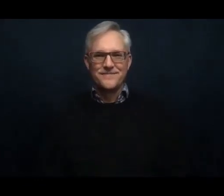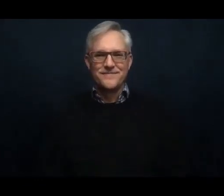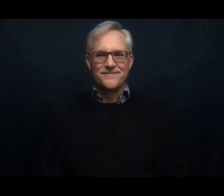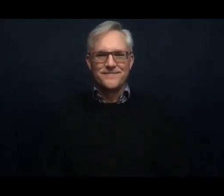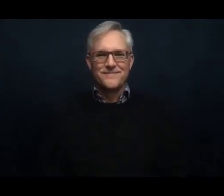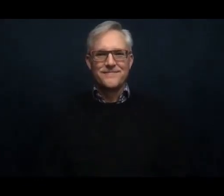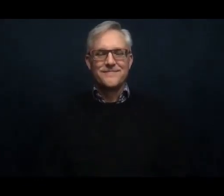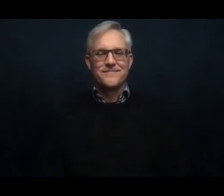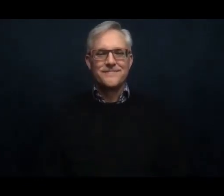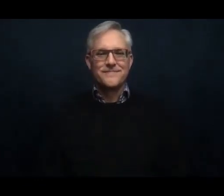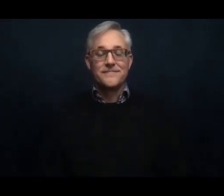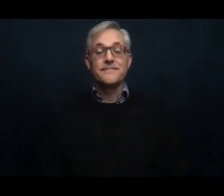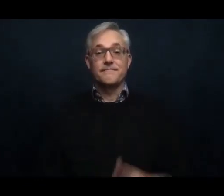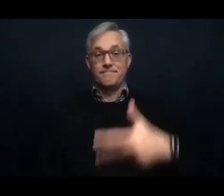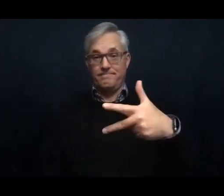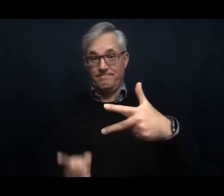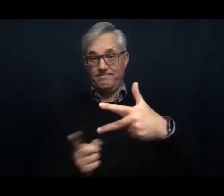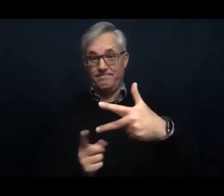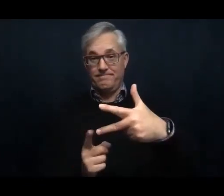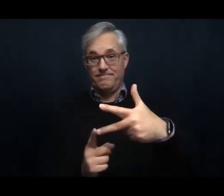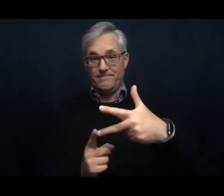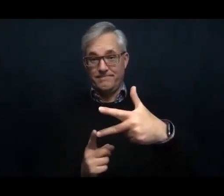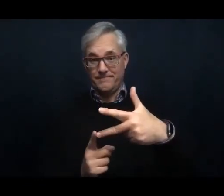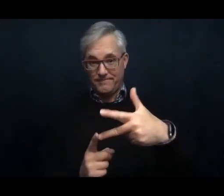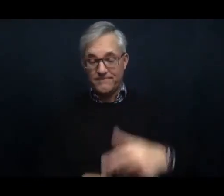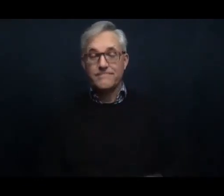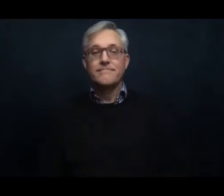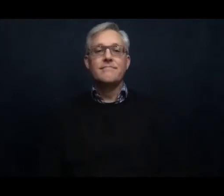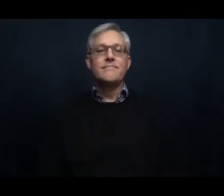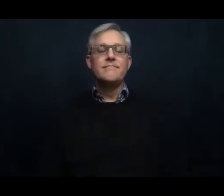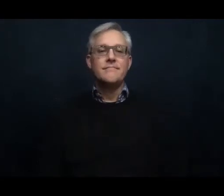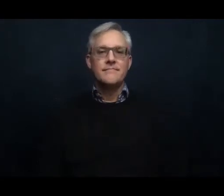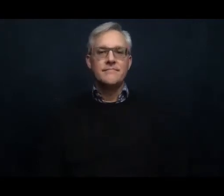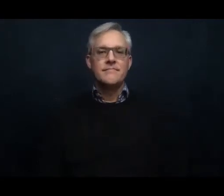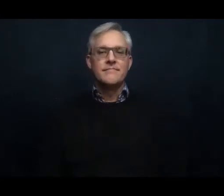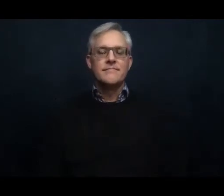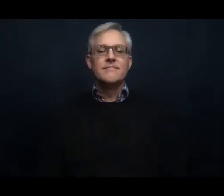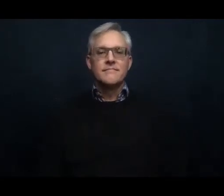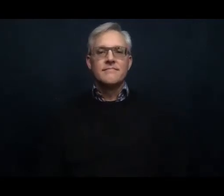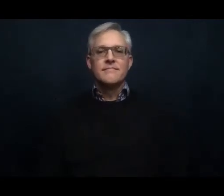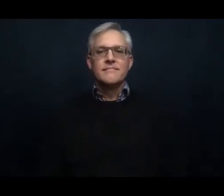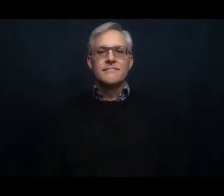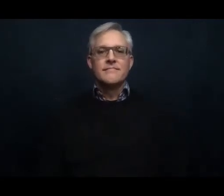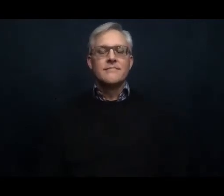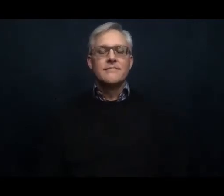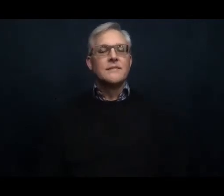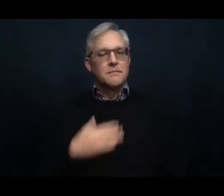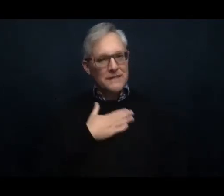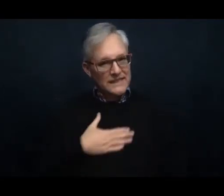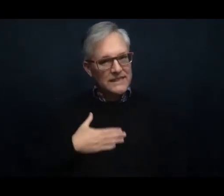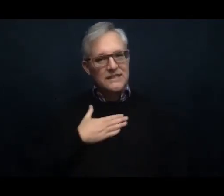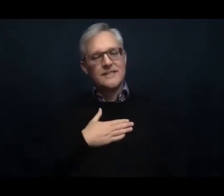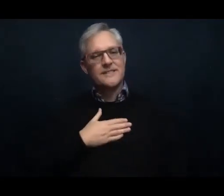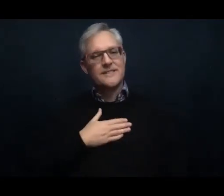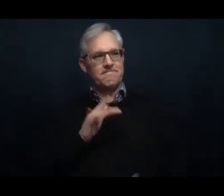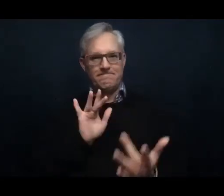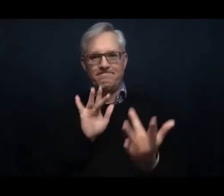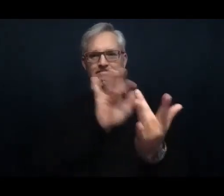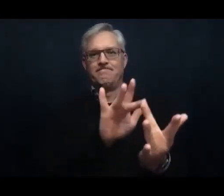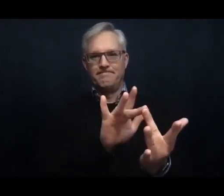Okay, the third thing I ask you to do is reach out to somebody and ask them to check in on